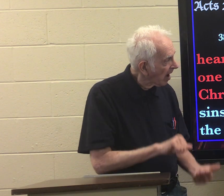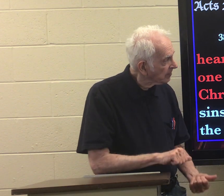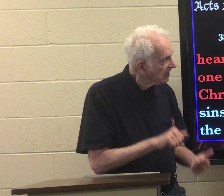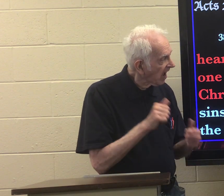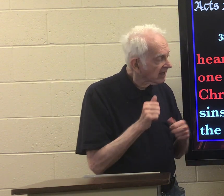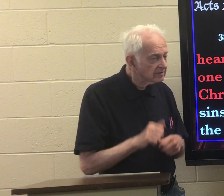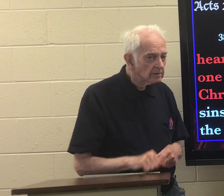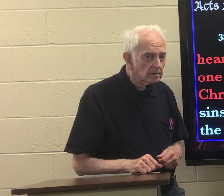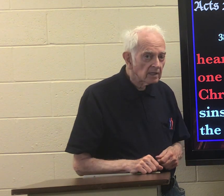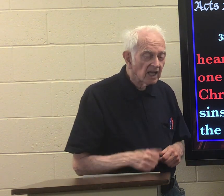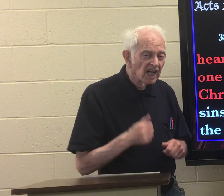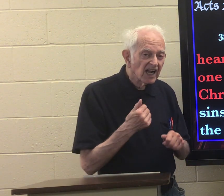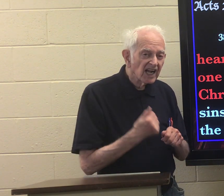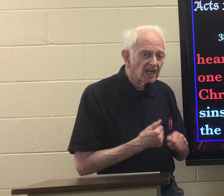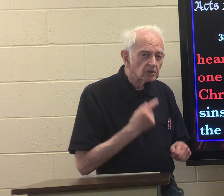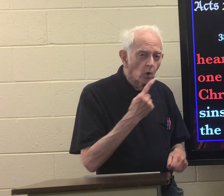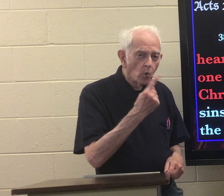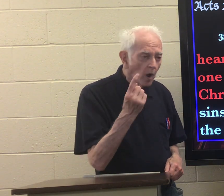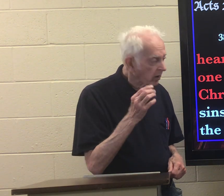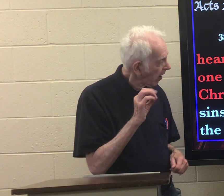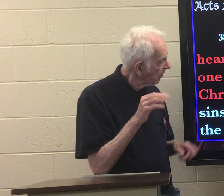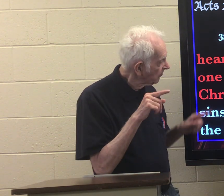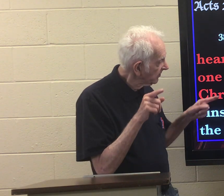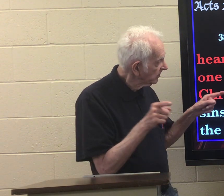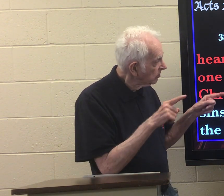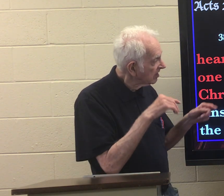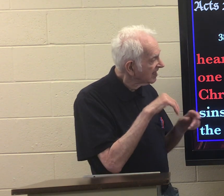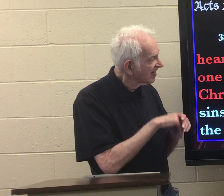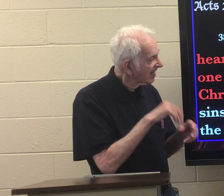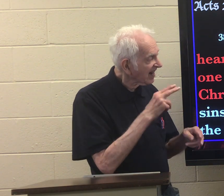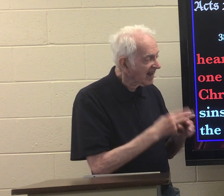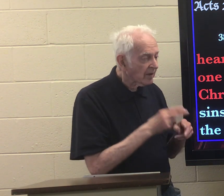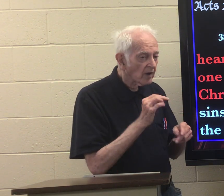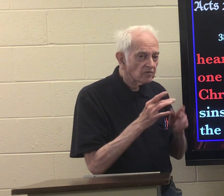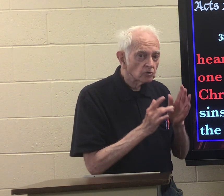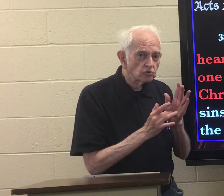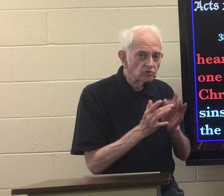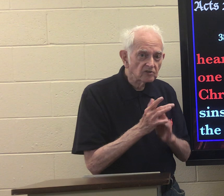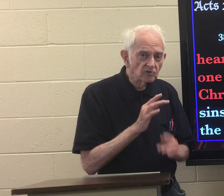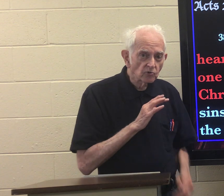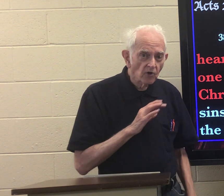and be baptized each one of you in the name of Jesus Christ